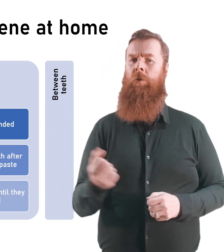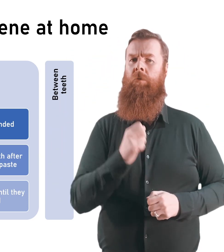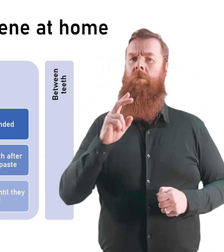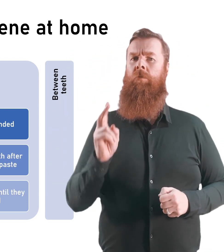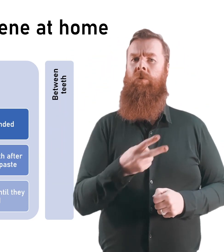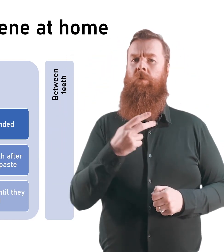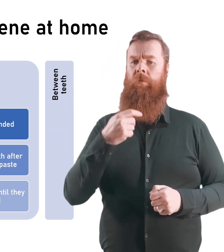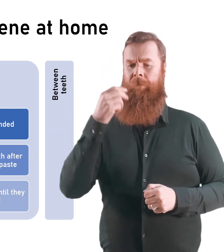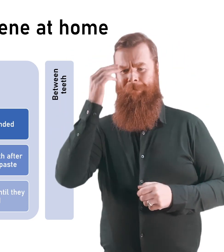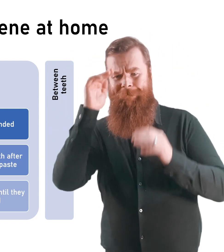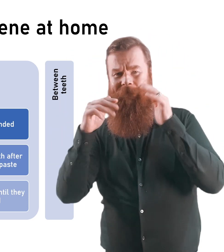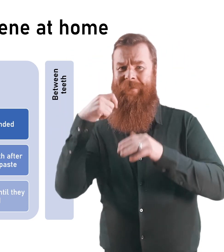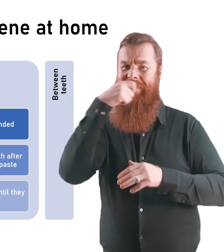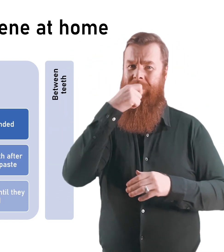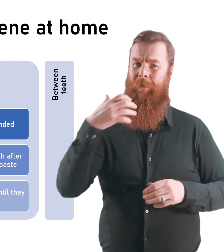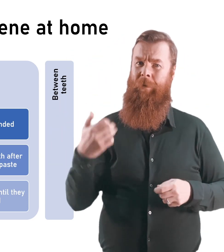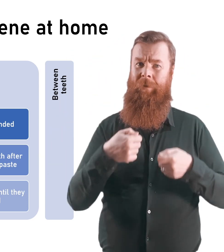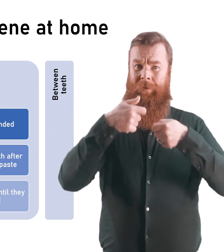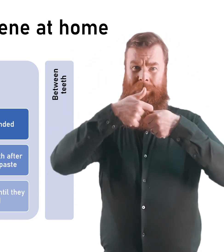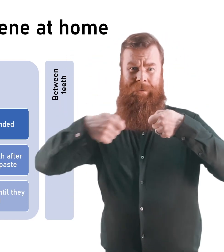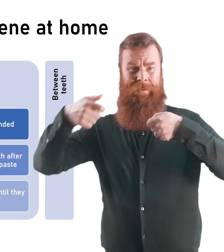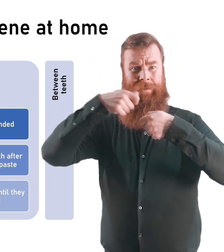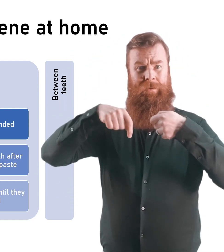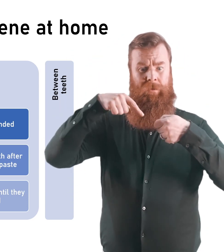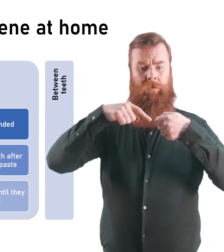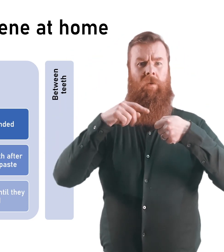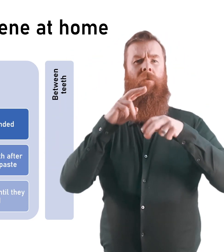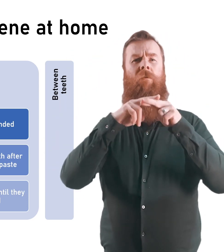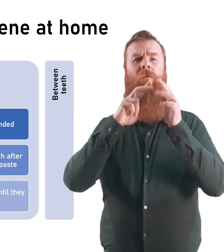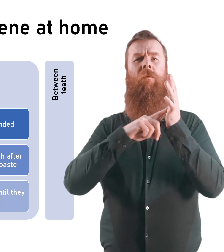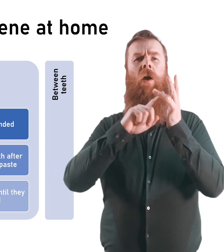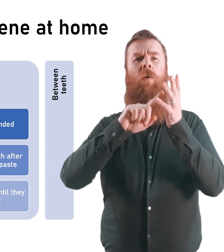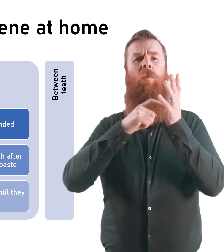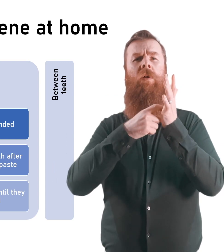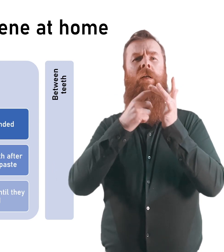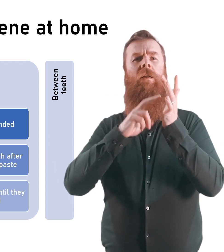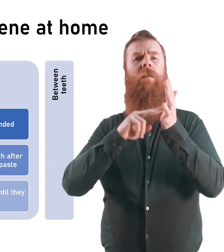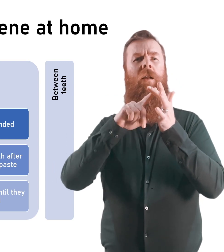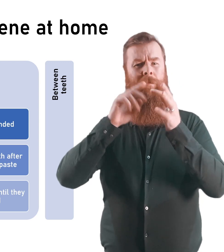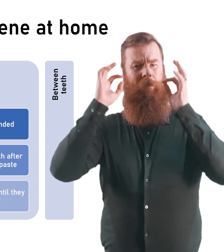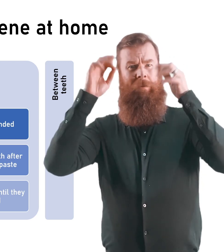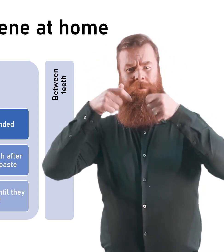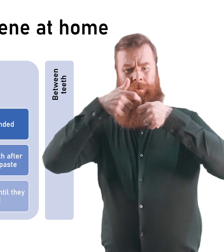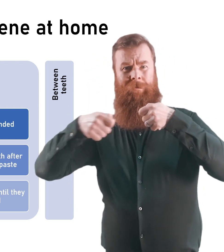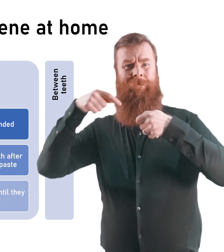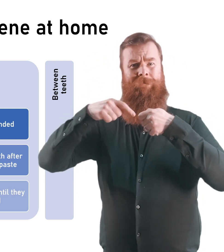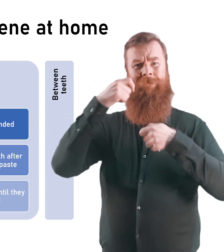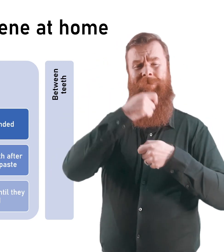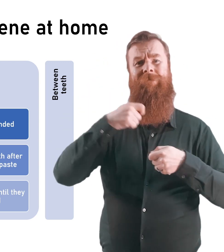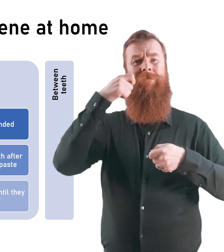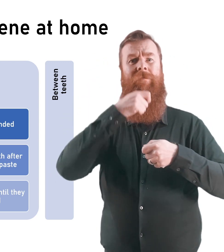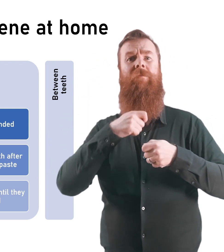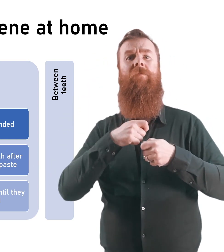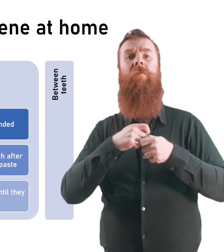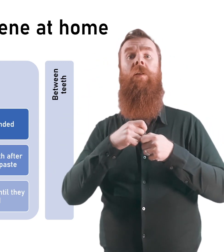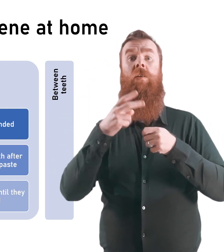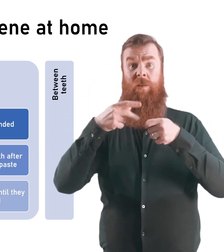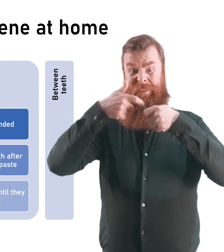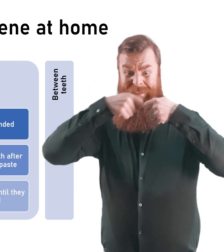Children and adults are recommended to use fluoride toothpaste. The fluoride helps to protect the